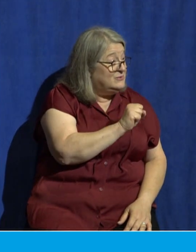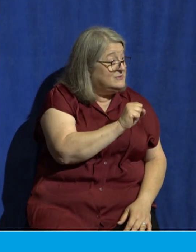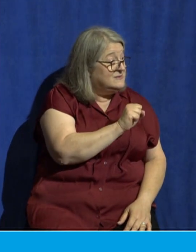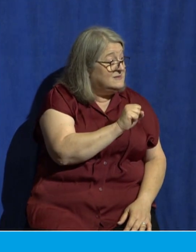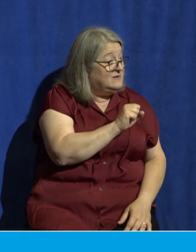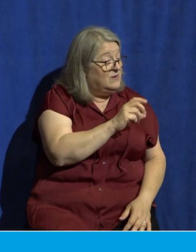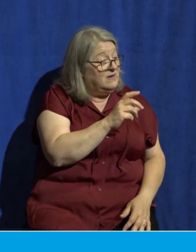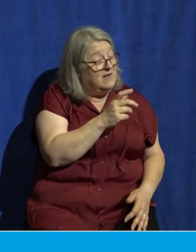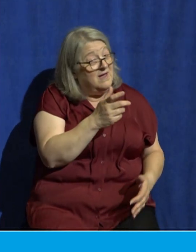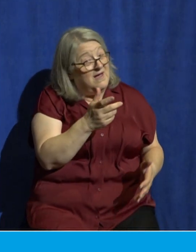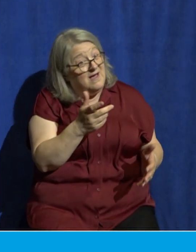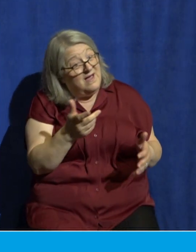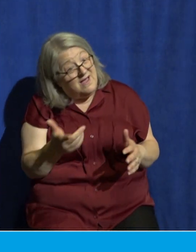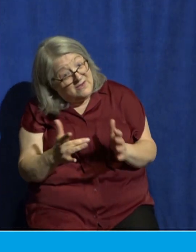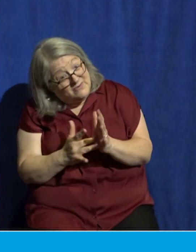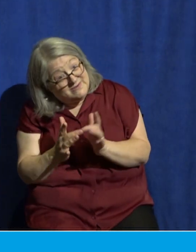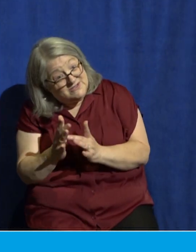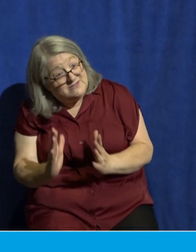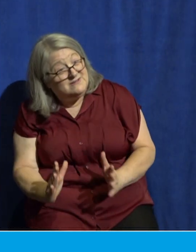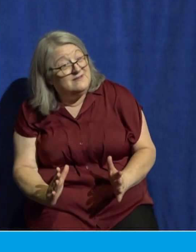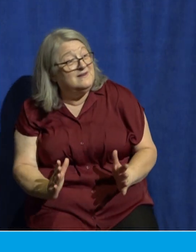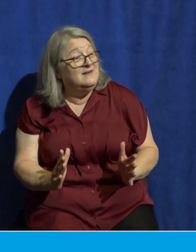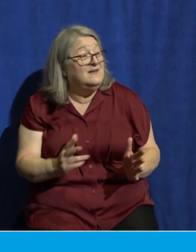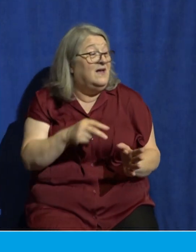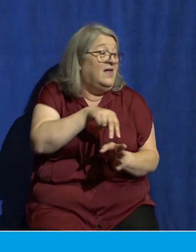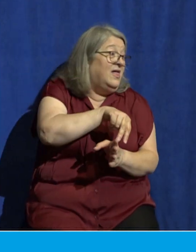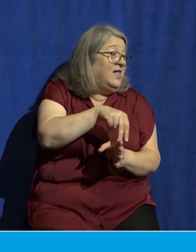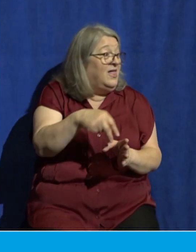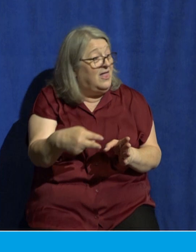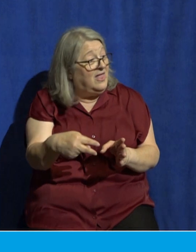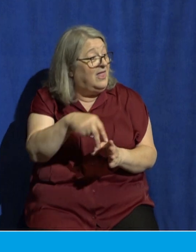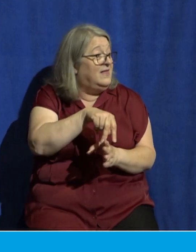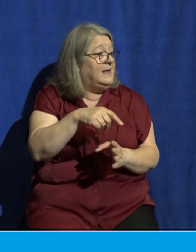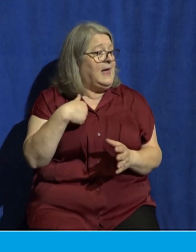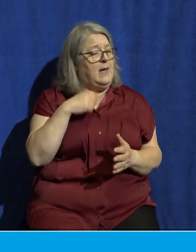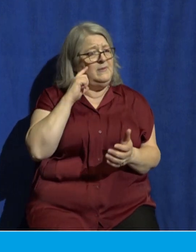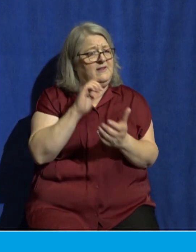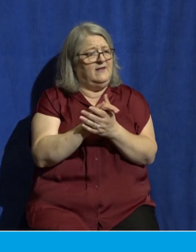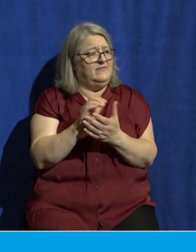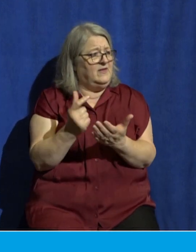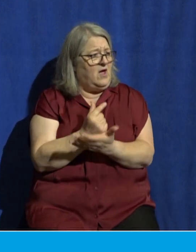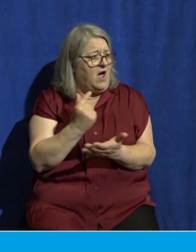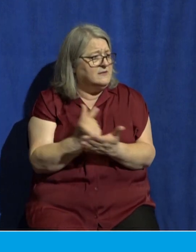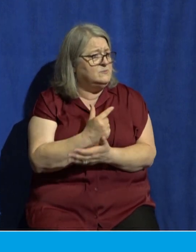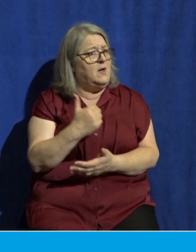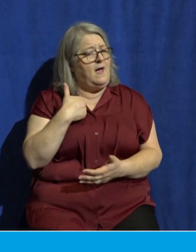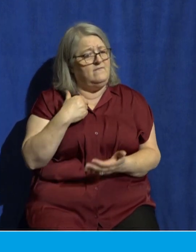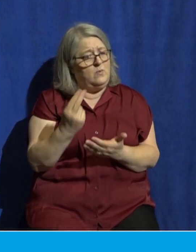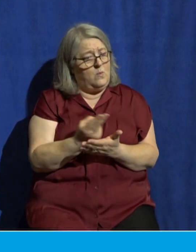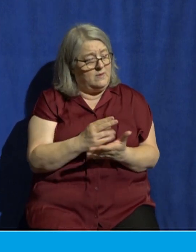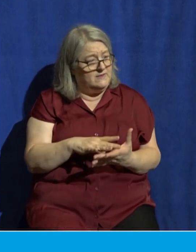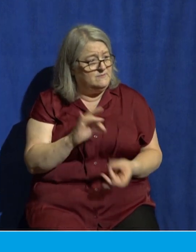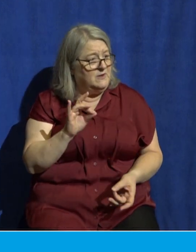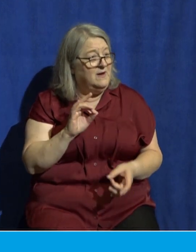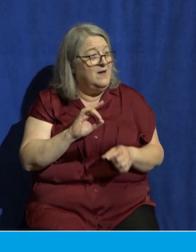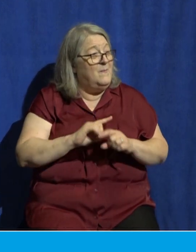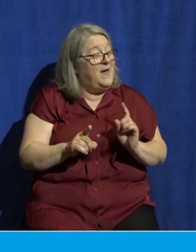they say I'm a Christian and I believe in the gospel and I believe in scripture and I have the Holy Spirit but just in case